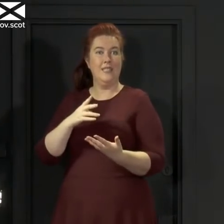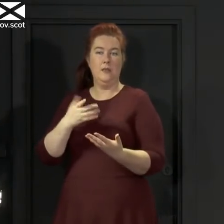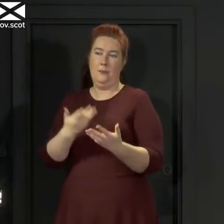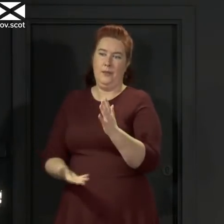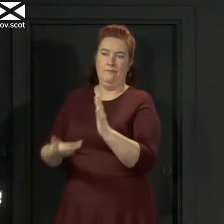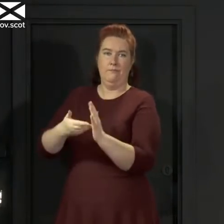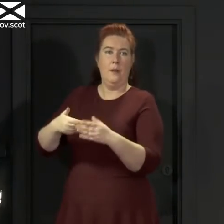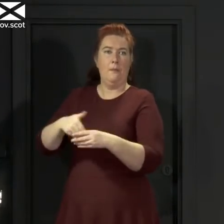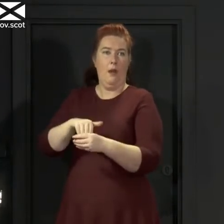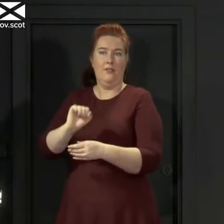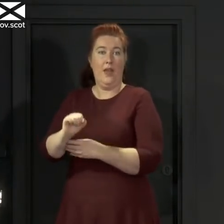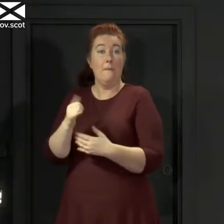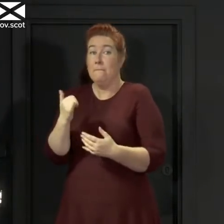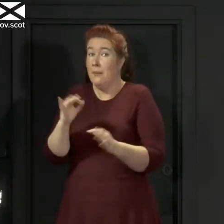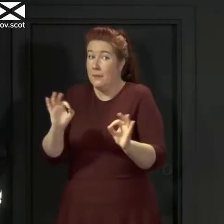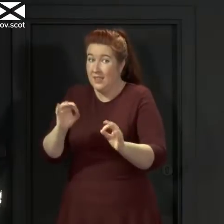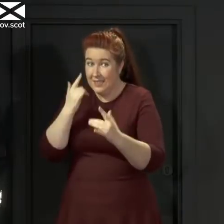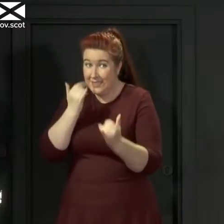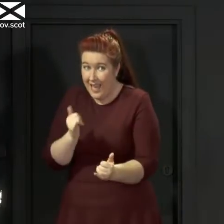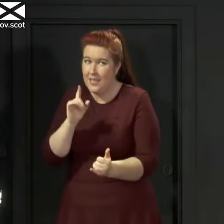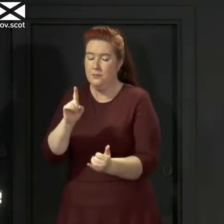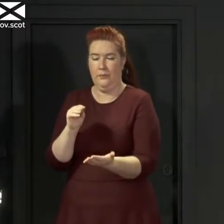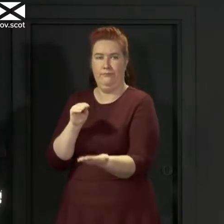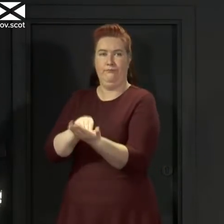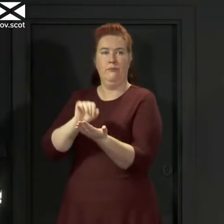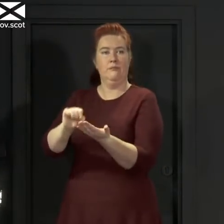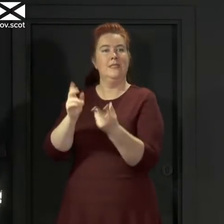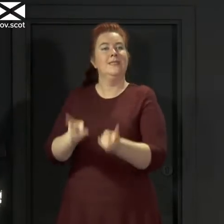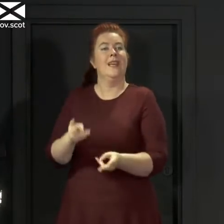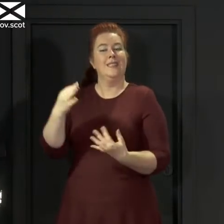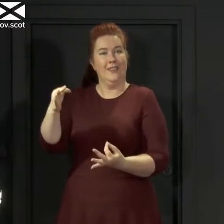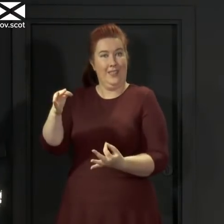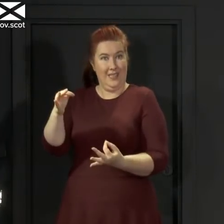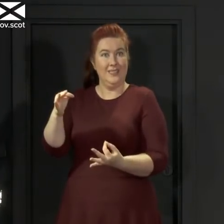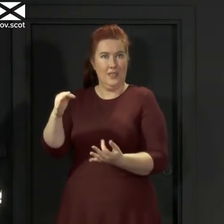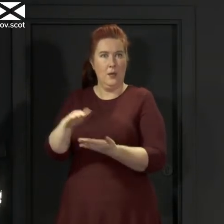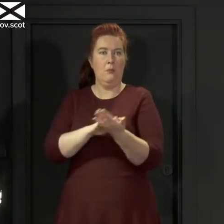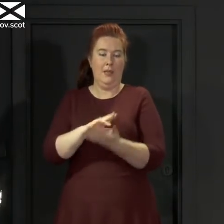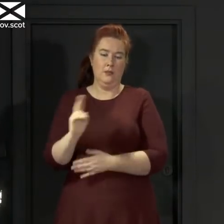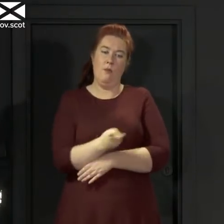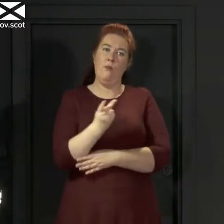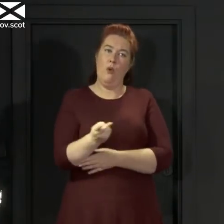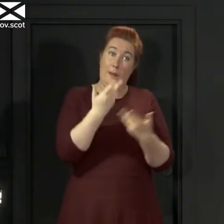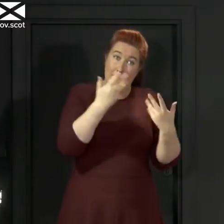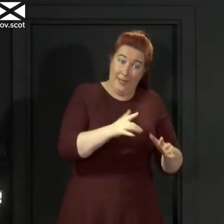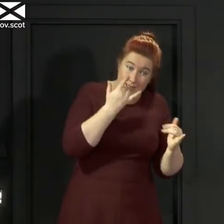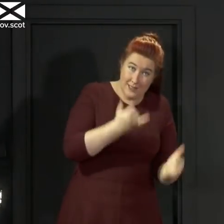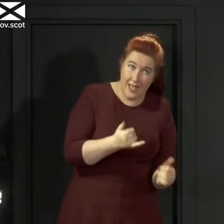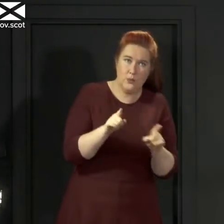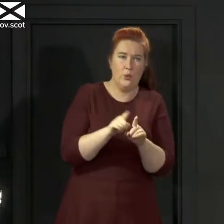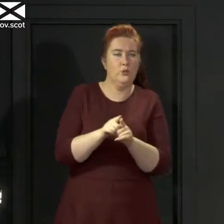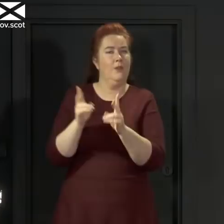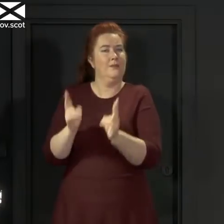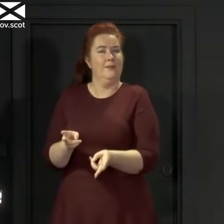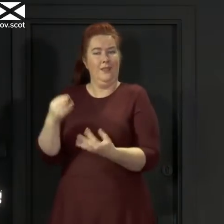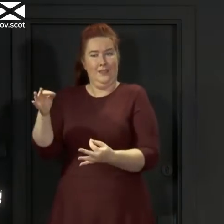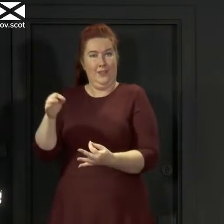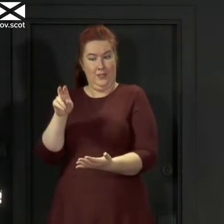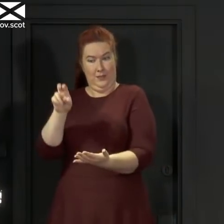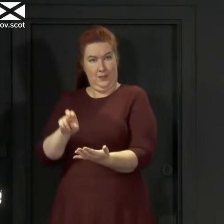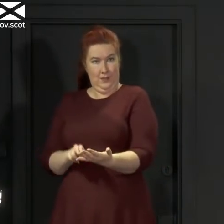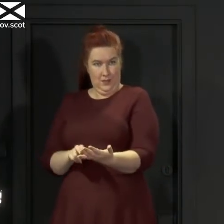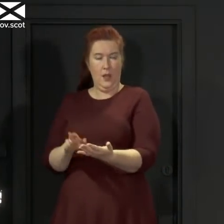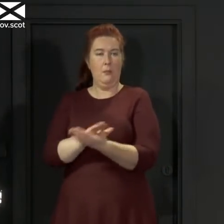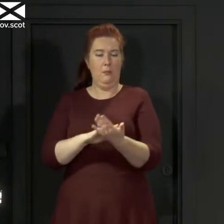even if the presence of the virus hasn't been confirmed through a test. That's a wider measure, and therefore it captures more cases.